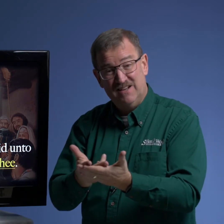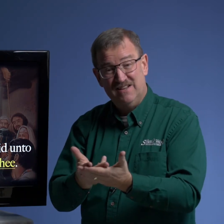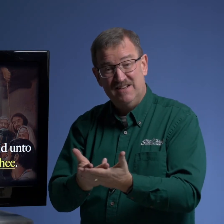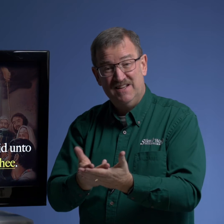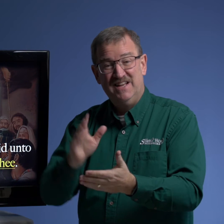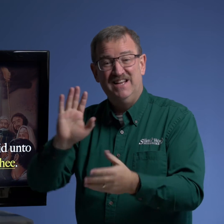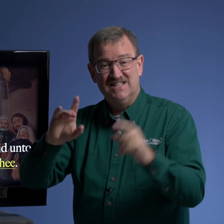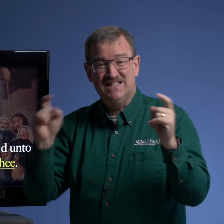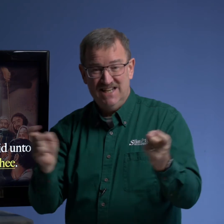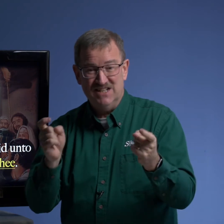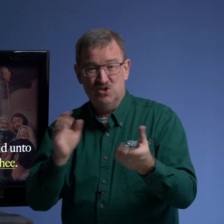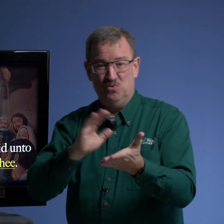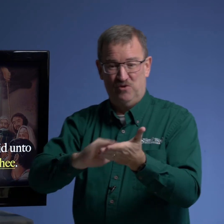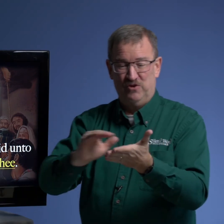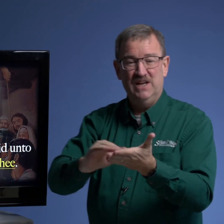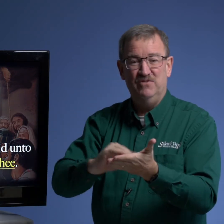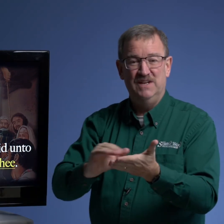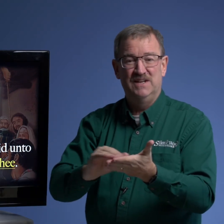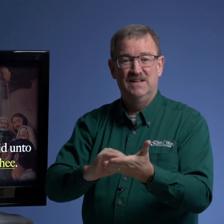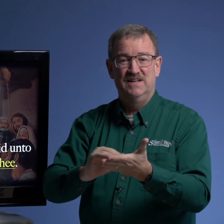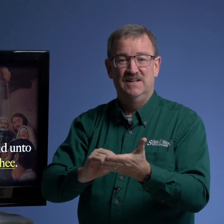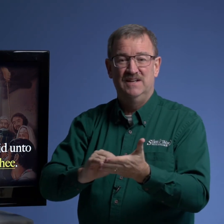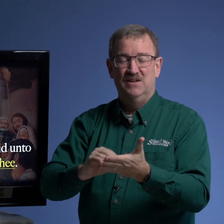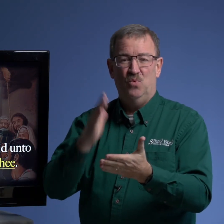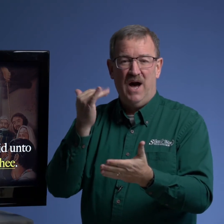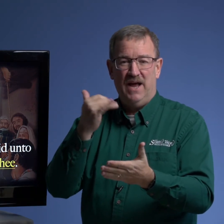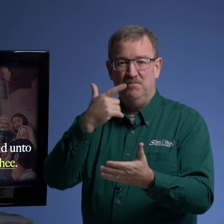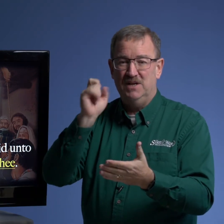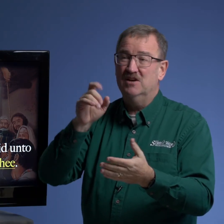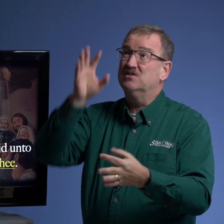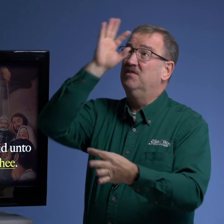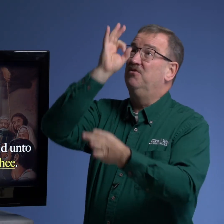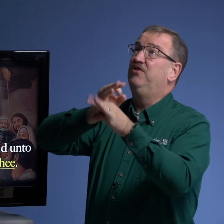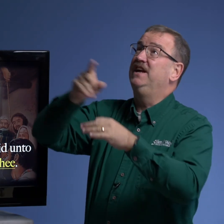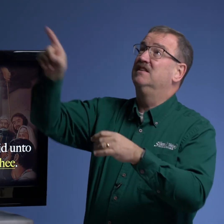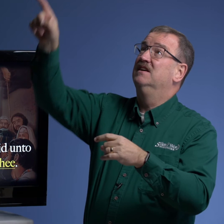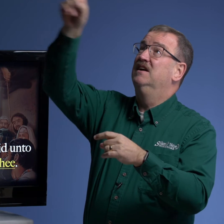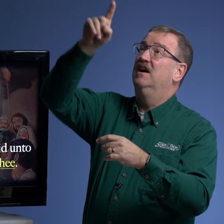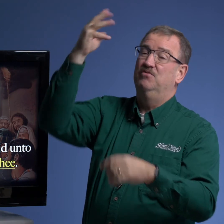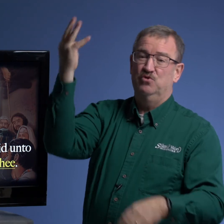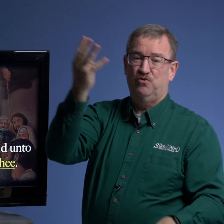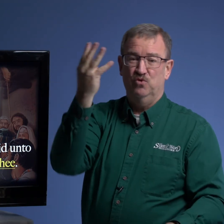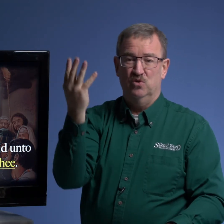his sins were forgiven why because of the faith of those four